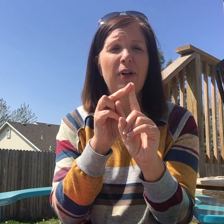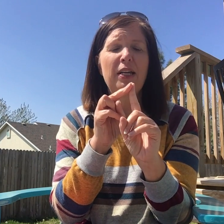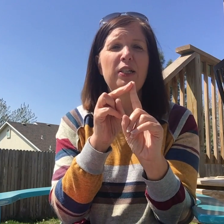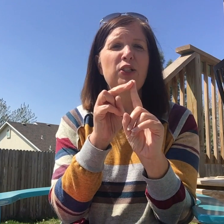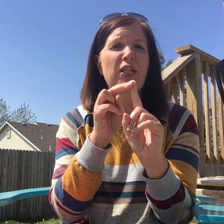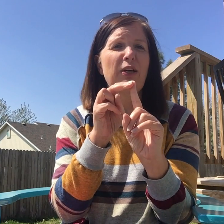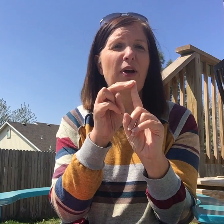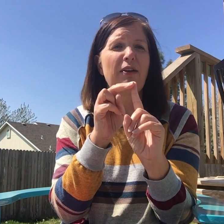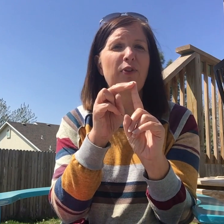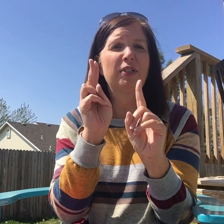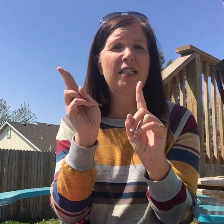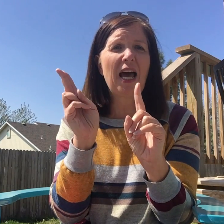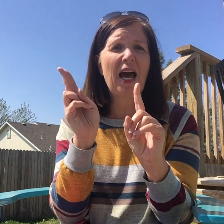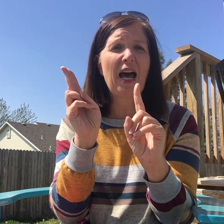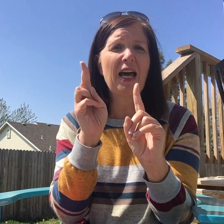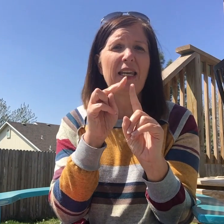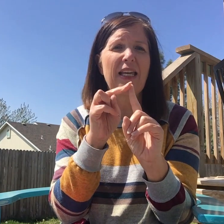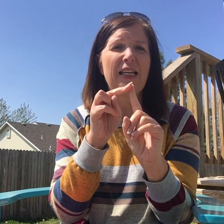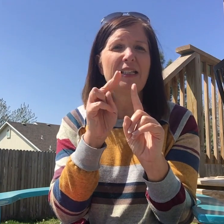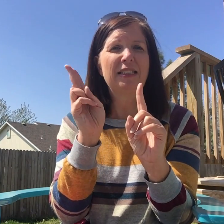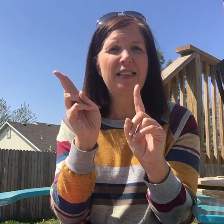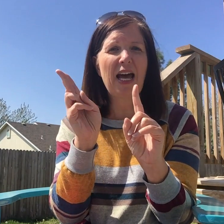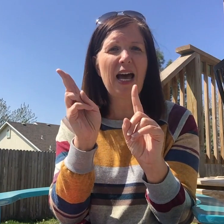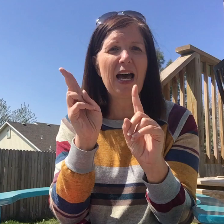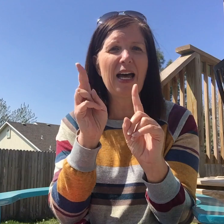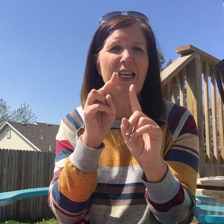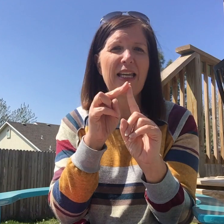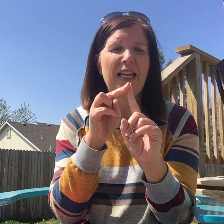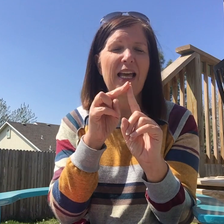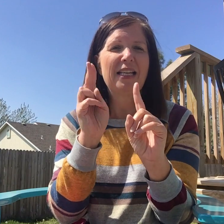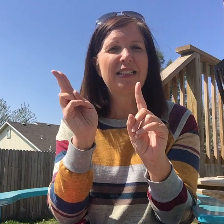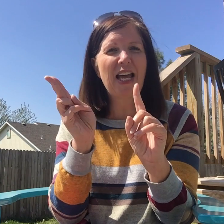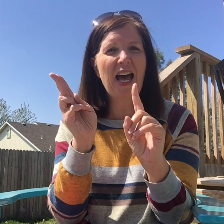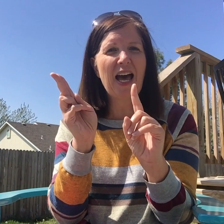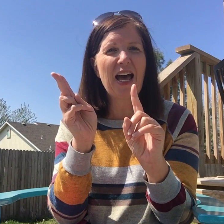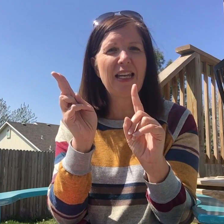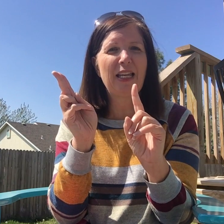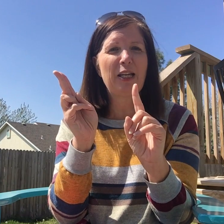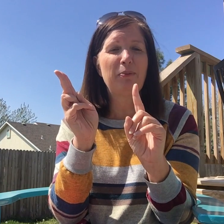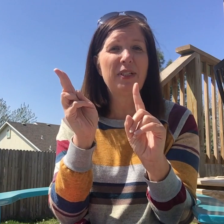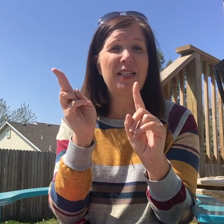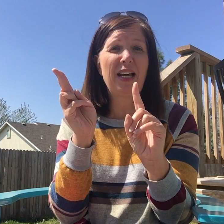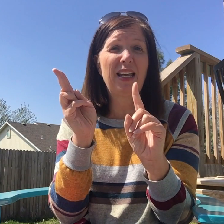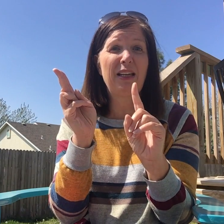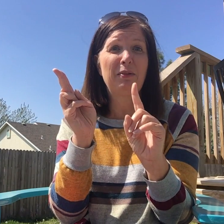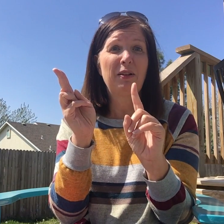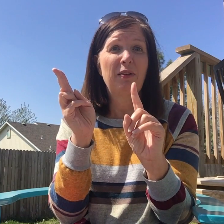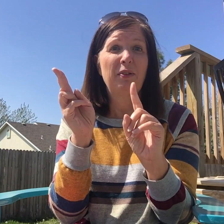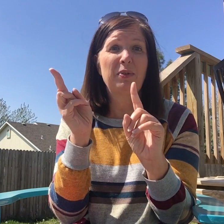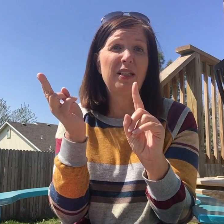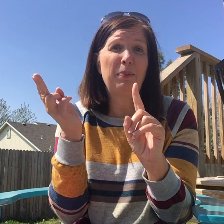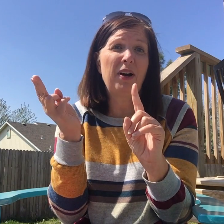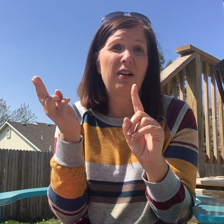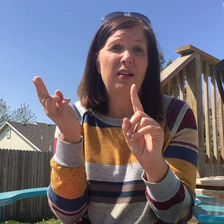she cried for daddy daddy daddy but daddy was at the park